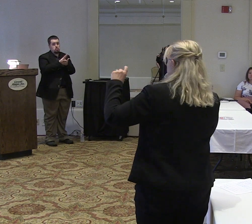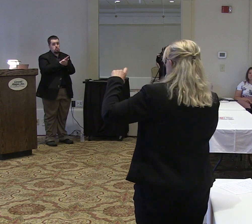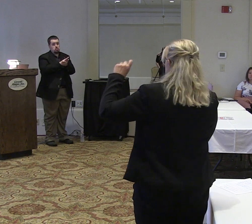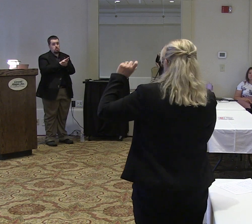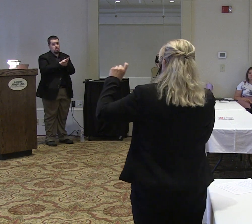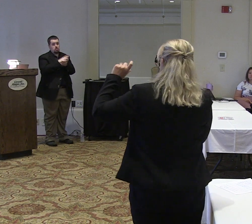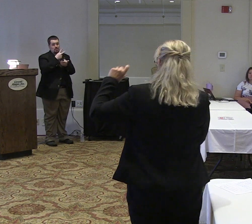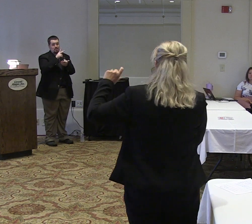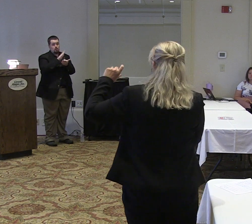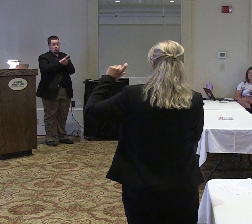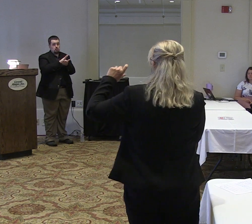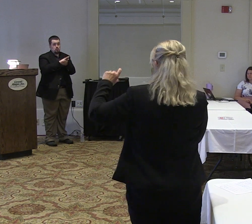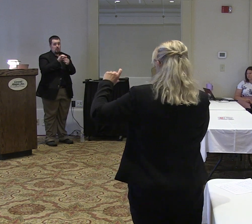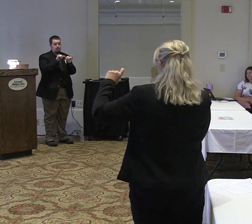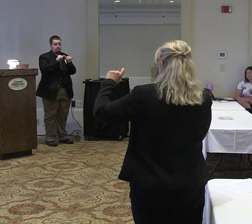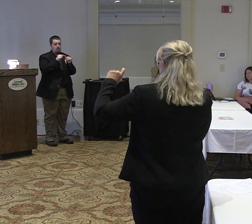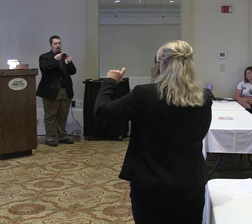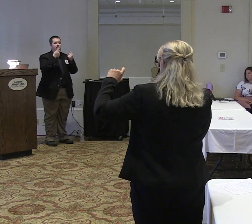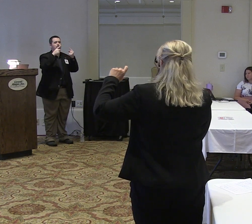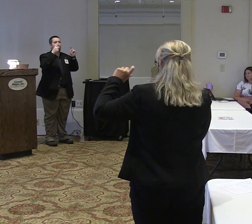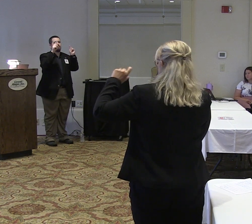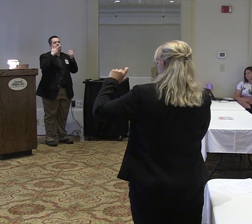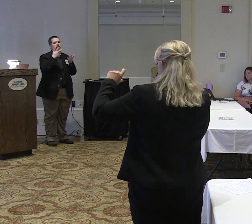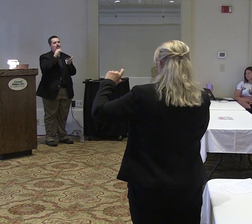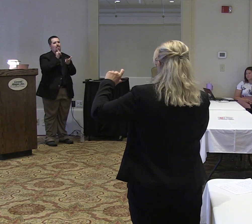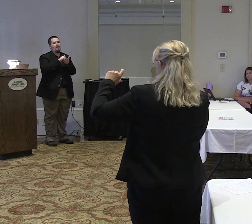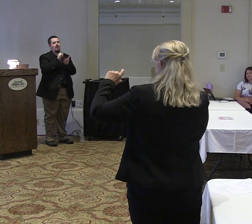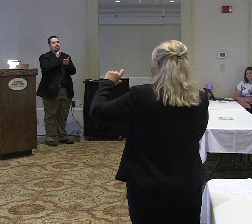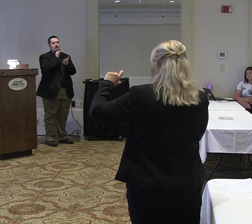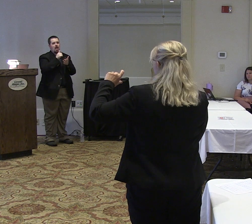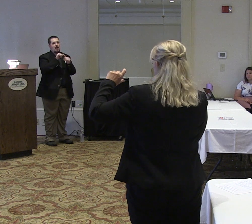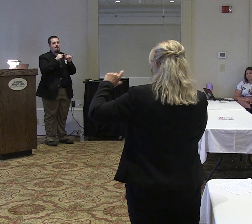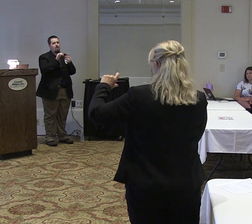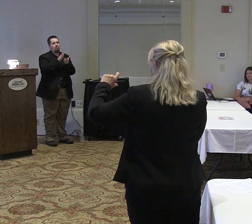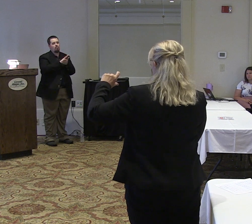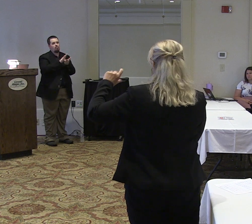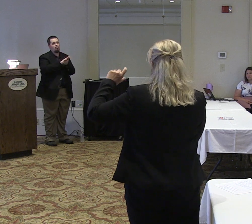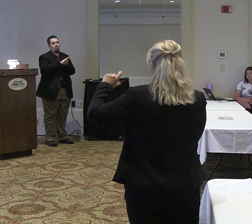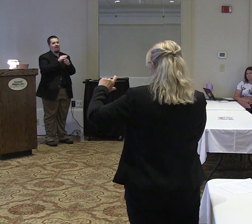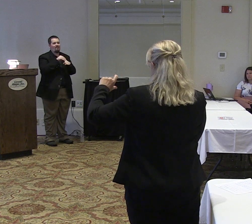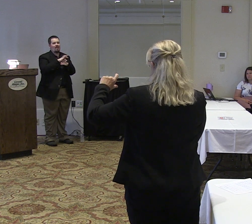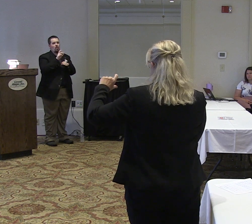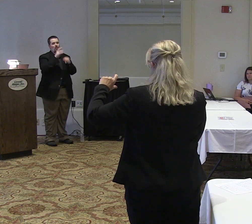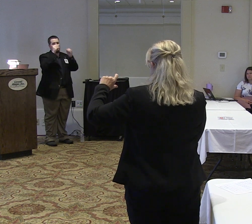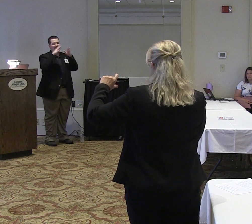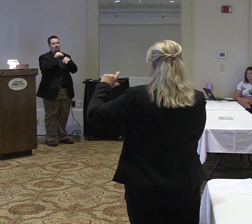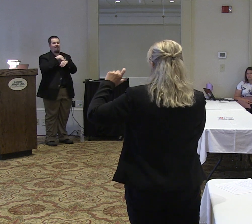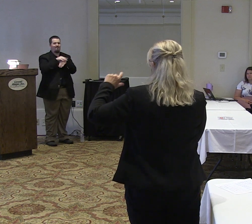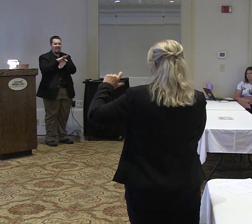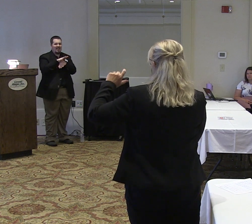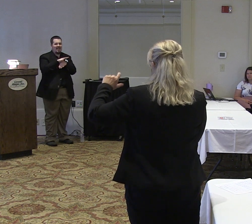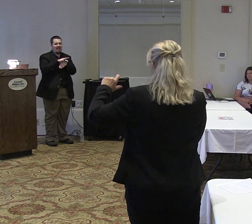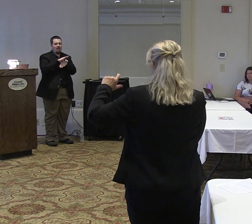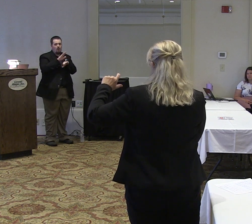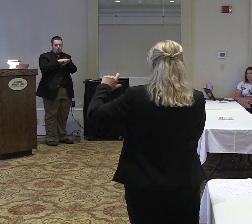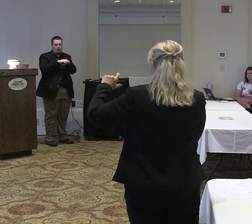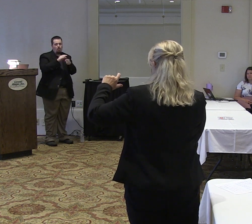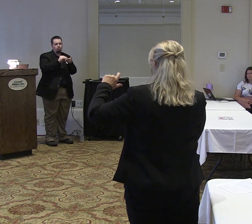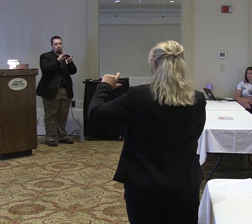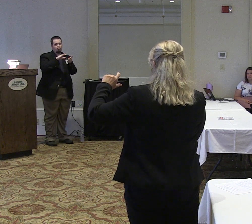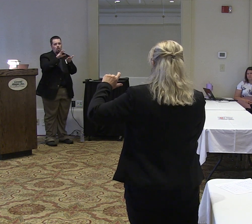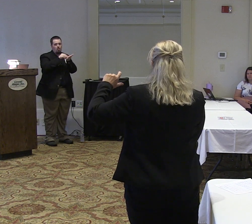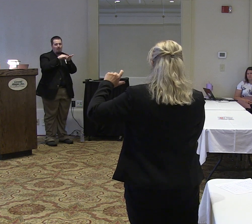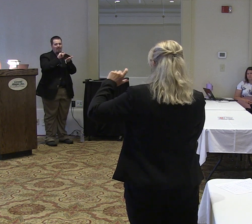and you look at just a measure of achievement that's not measuring the school effect or the teacher effect on student learning